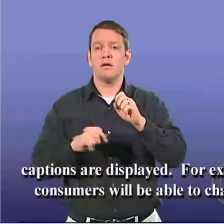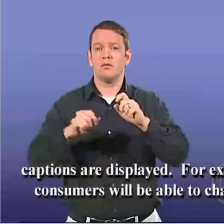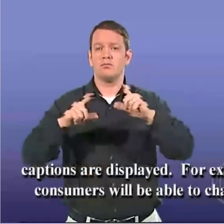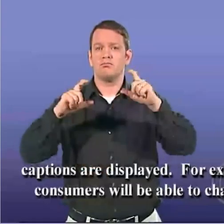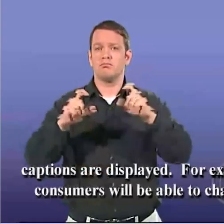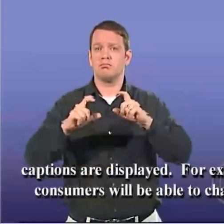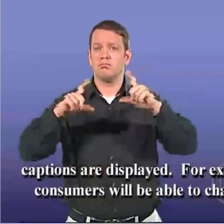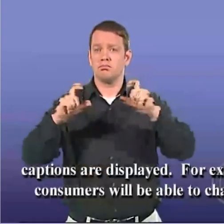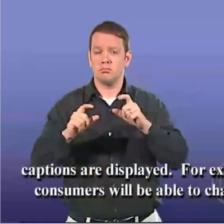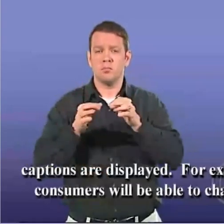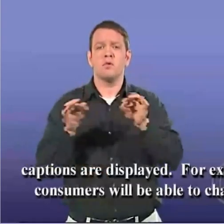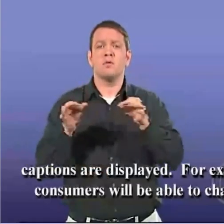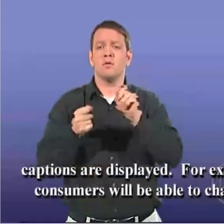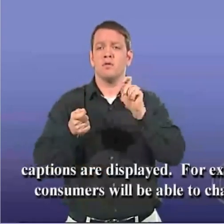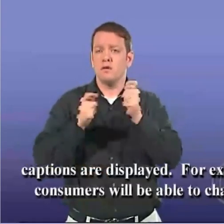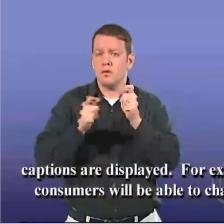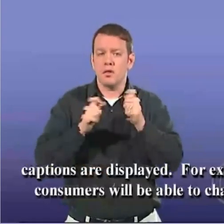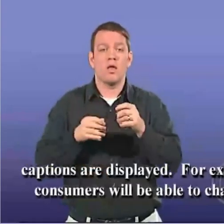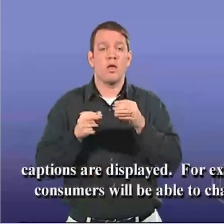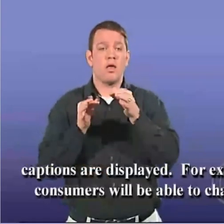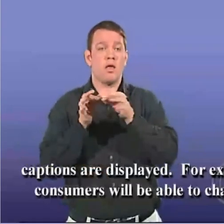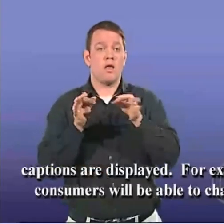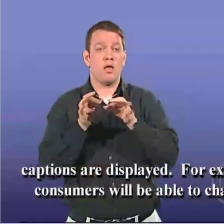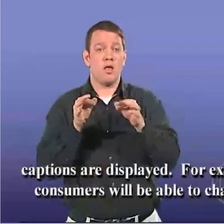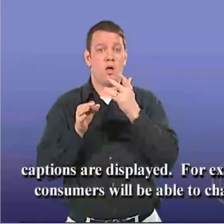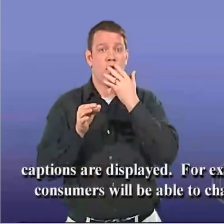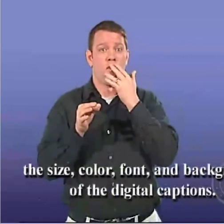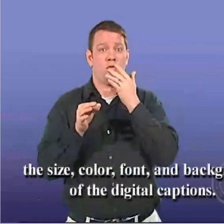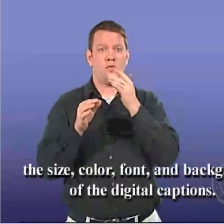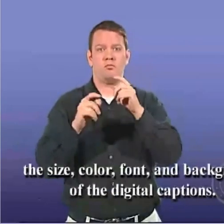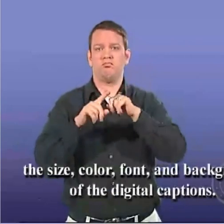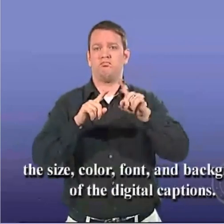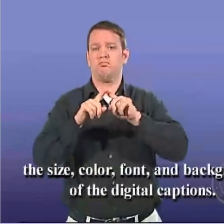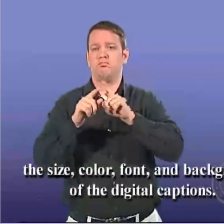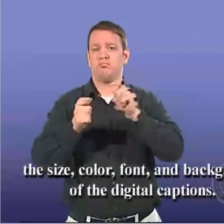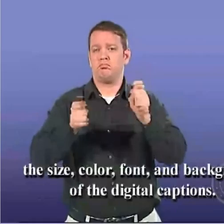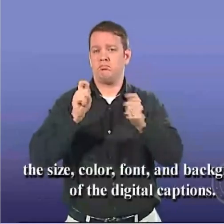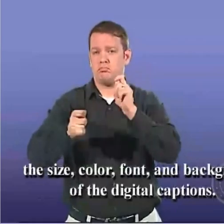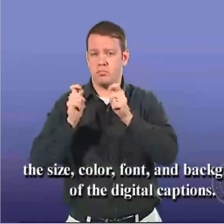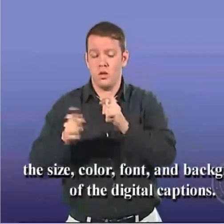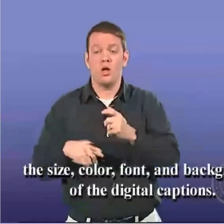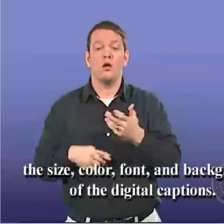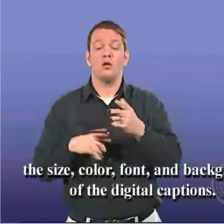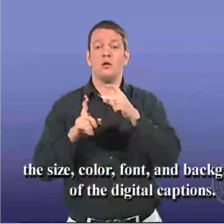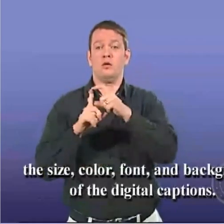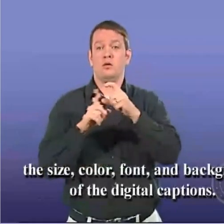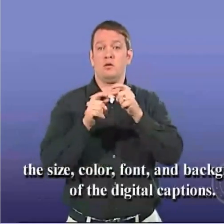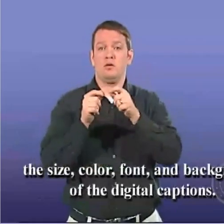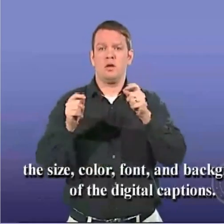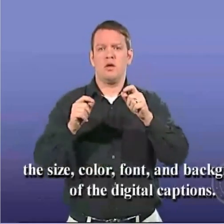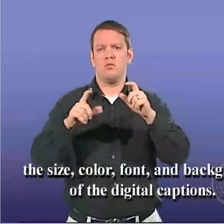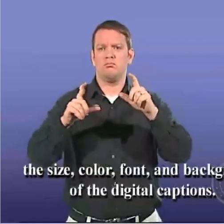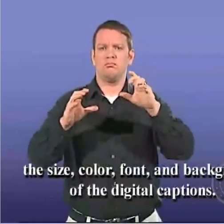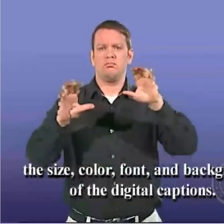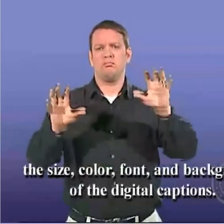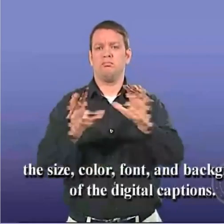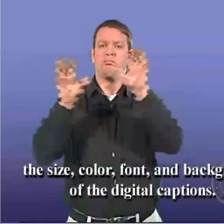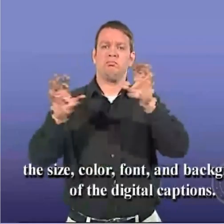For example, consumers will be able to change the size, color, font, and background